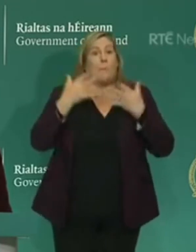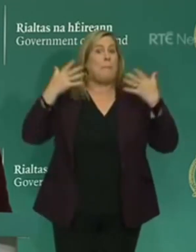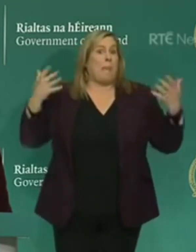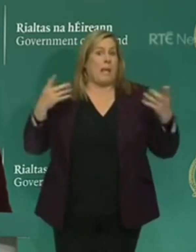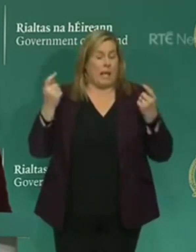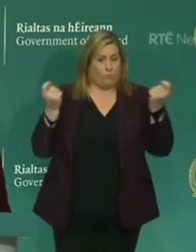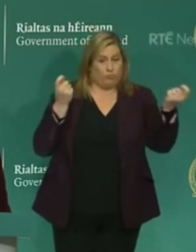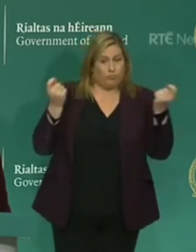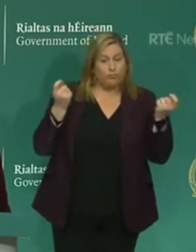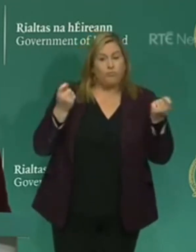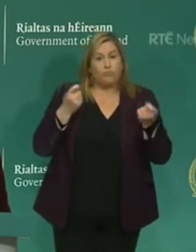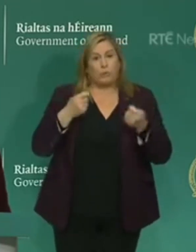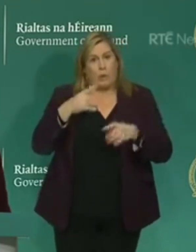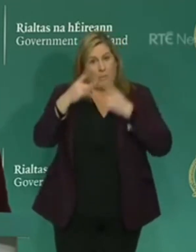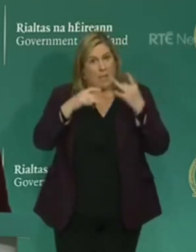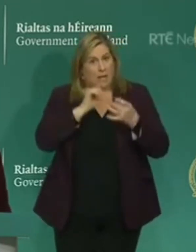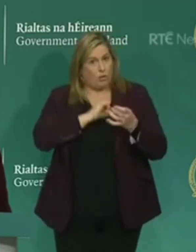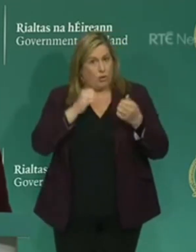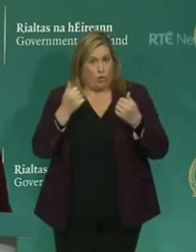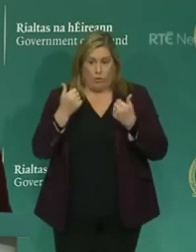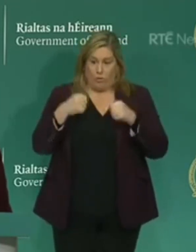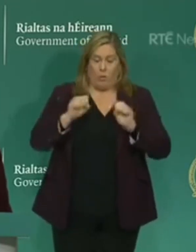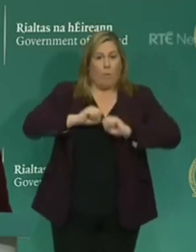public compliance since Wednesday last.